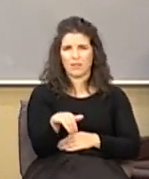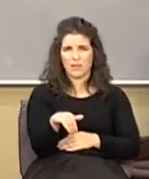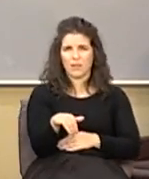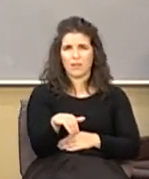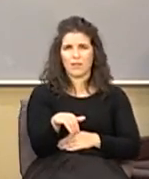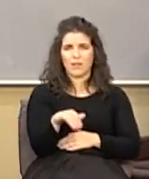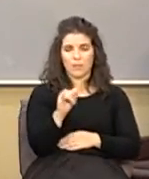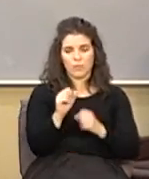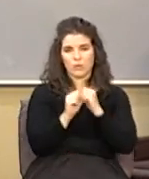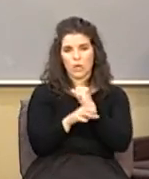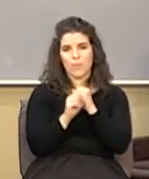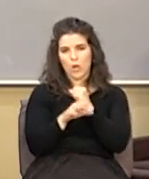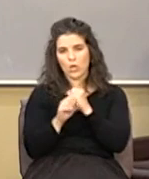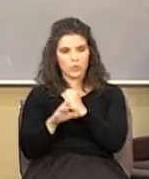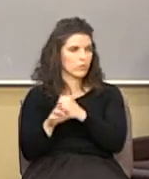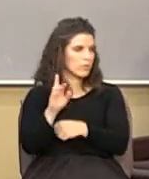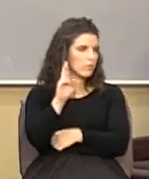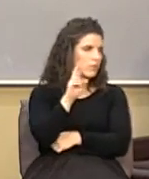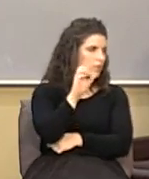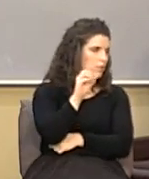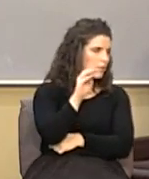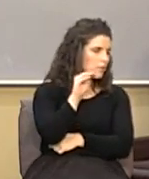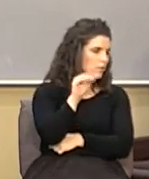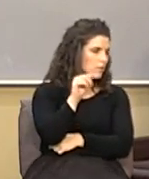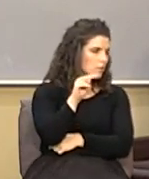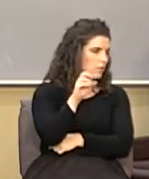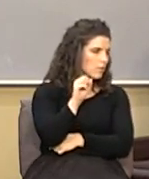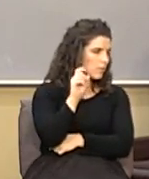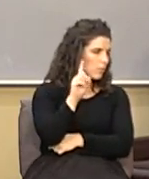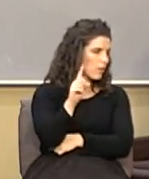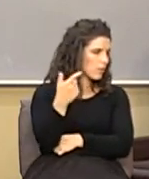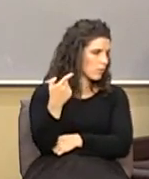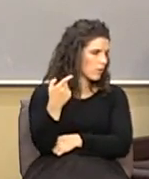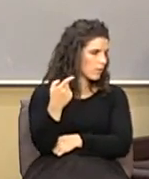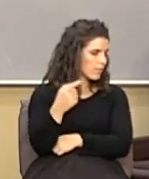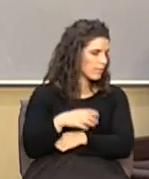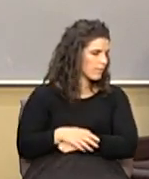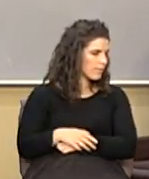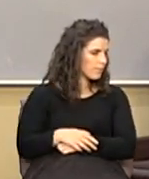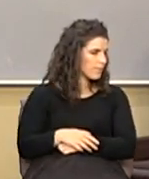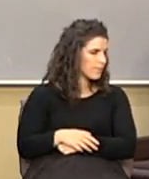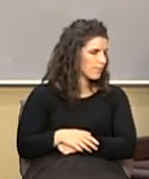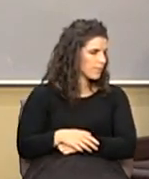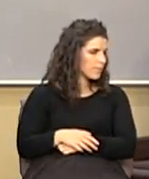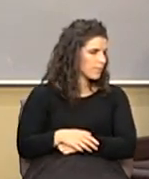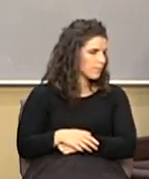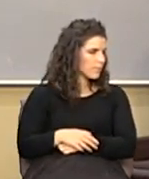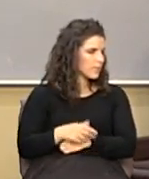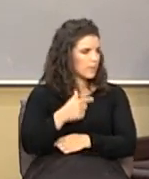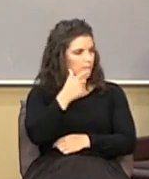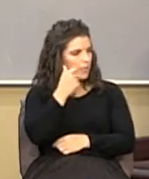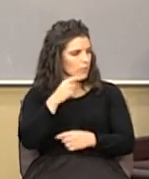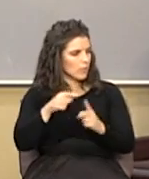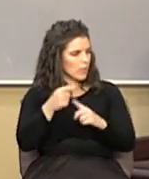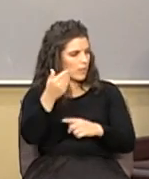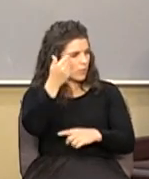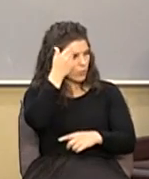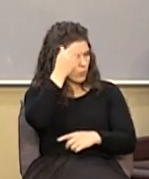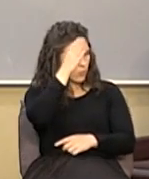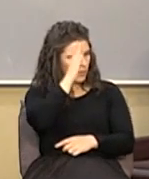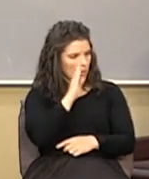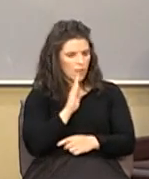that was all commercial Romans chapter 1 verse 21 because that when they knew God they glorified him not as God